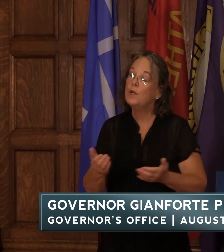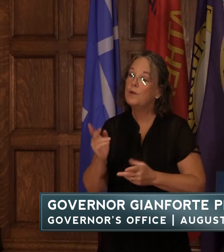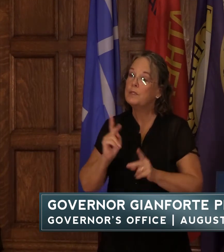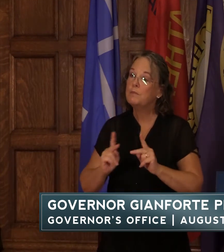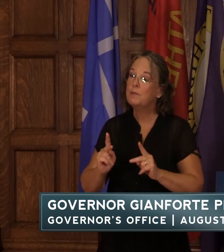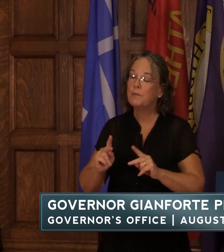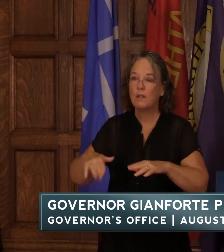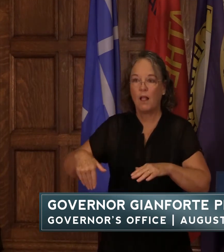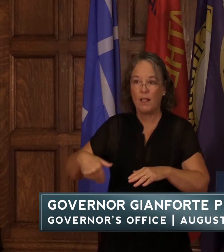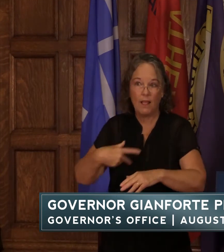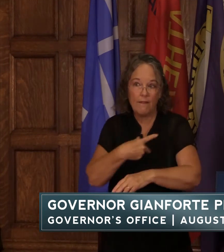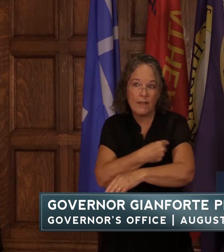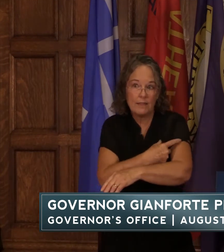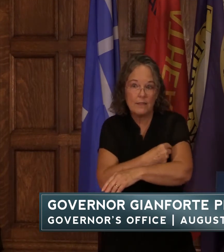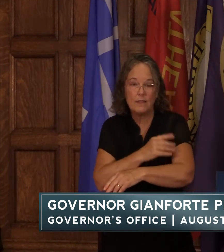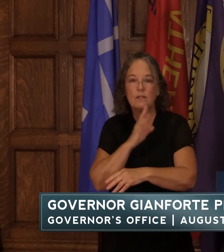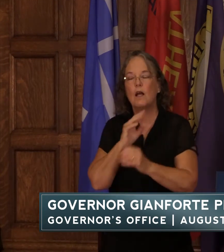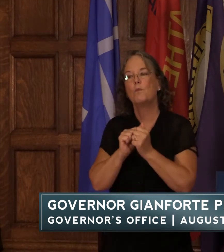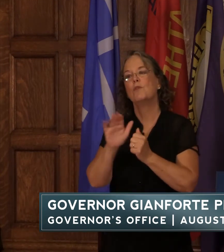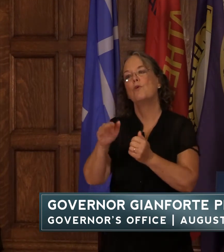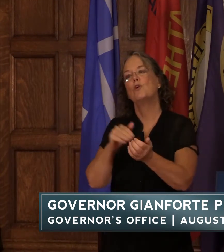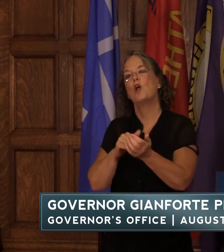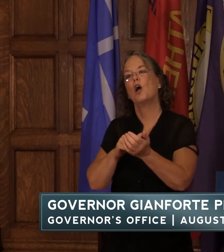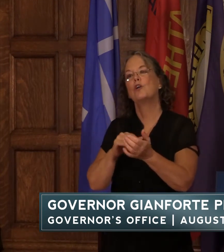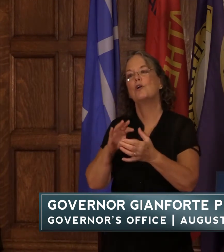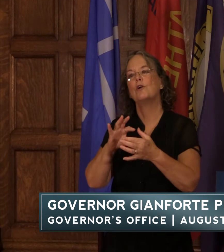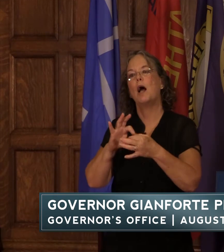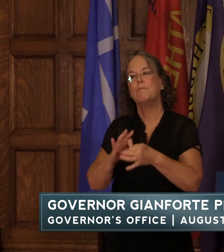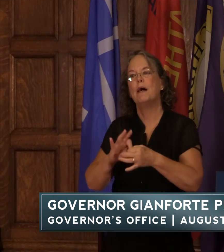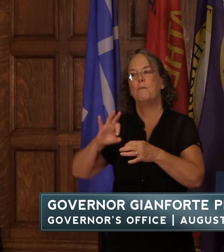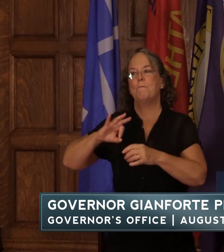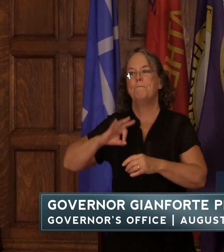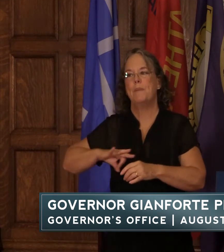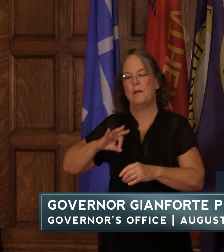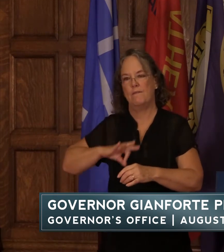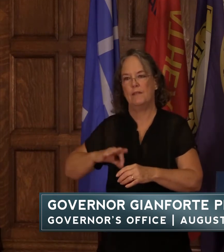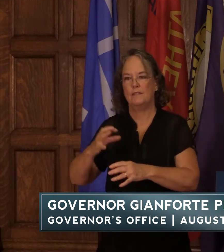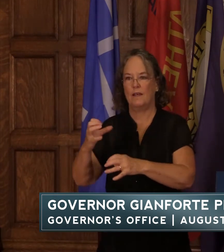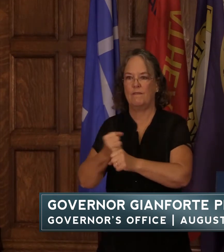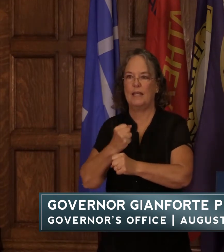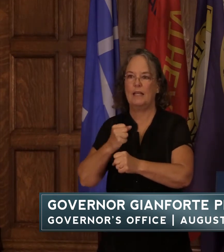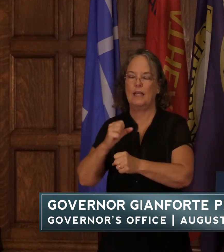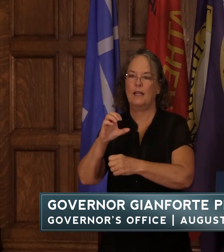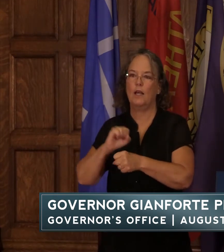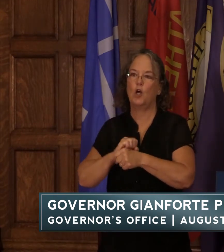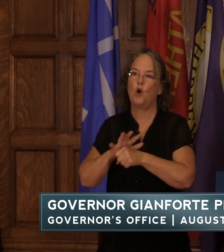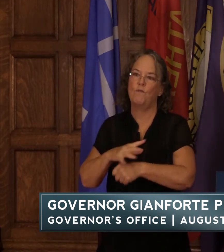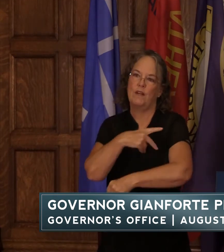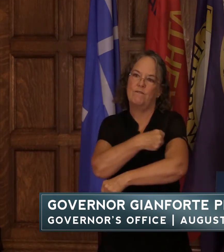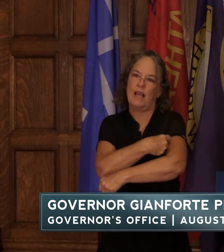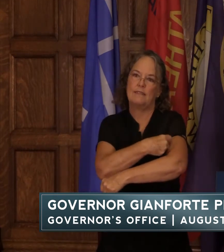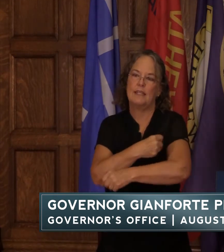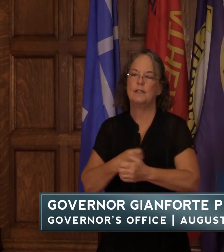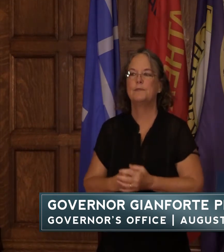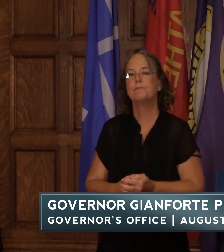vaccinated to speak to their health care provider about the benefits benefits of receiving a coven 19 vaccine thank you